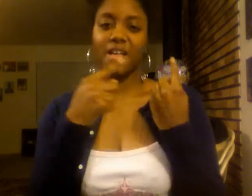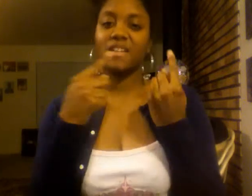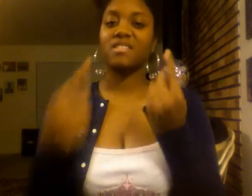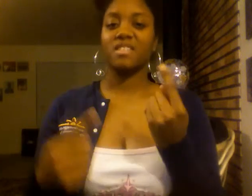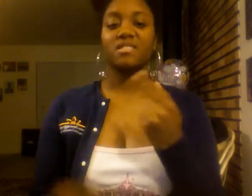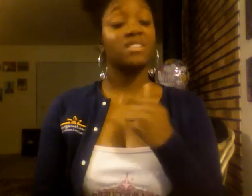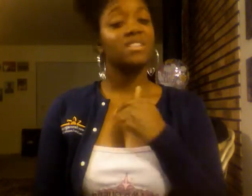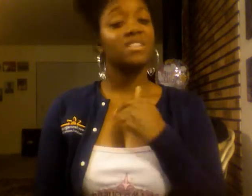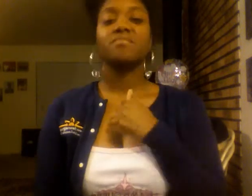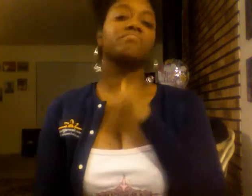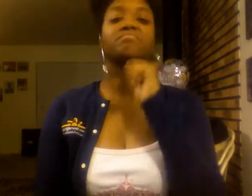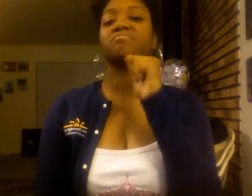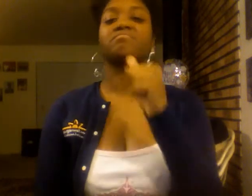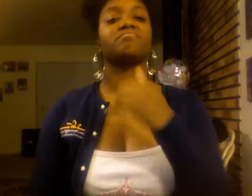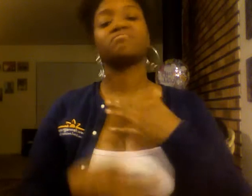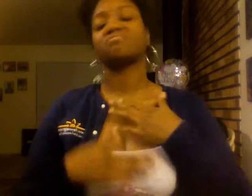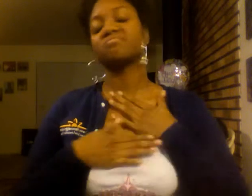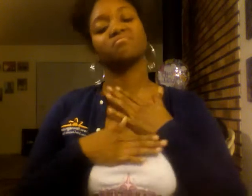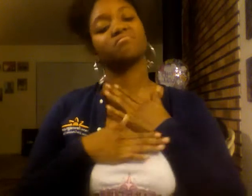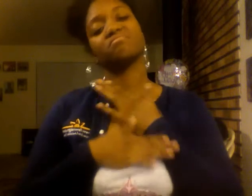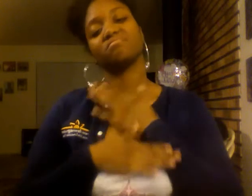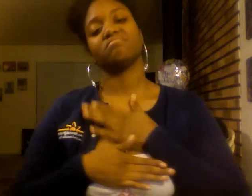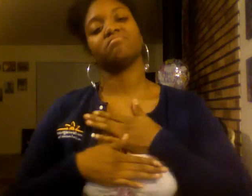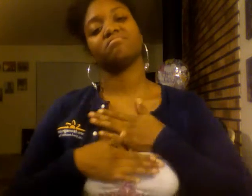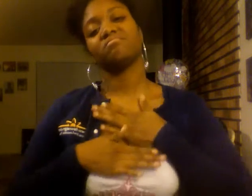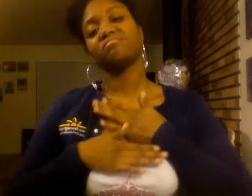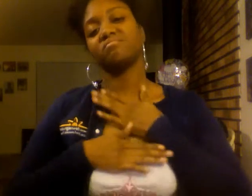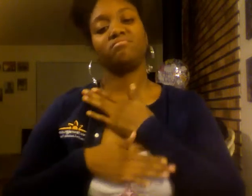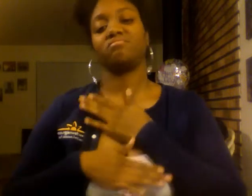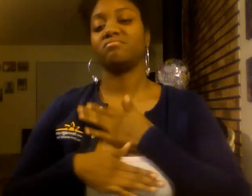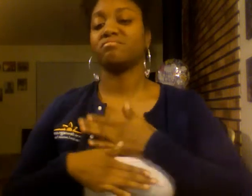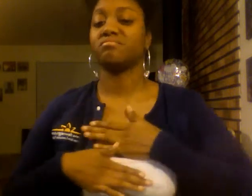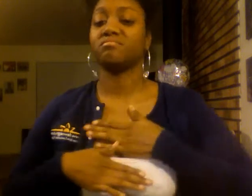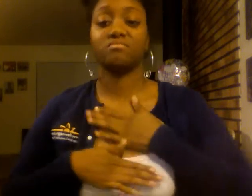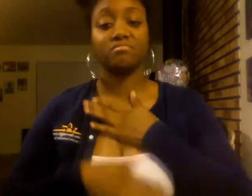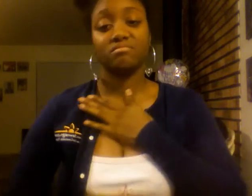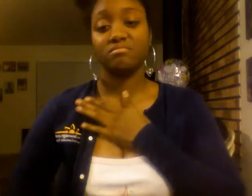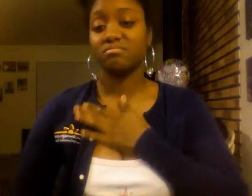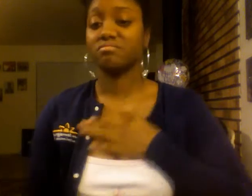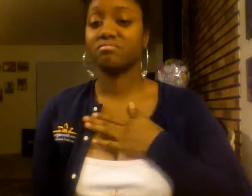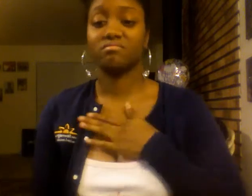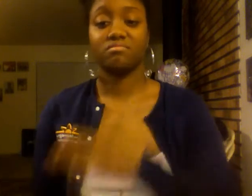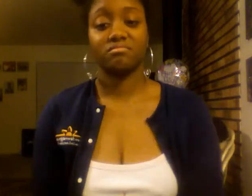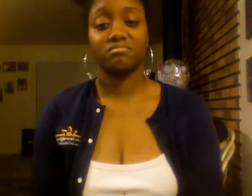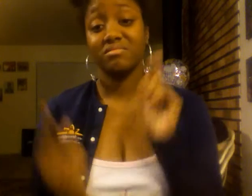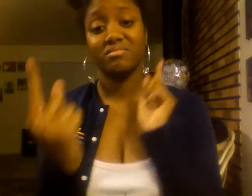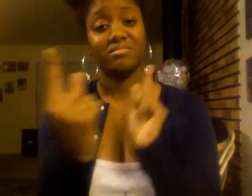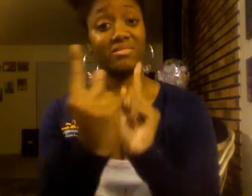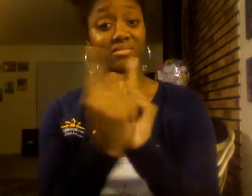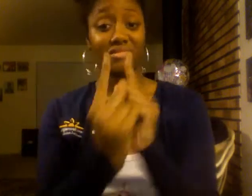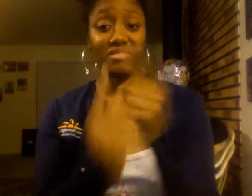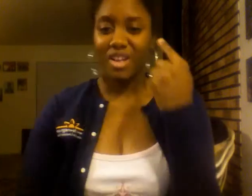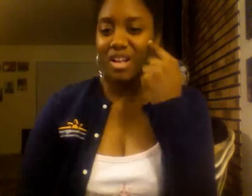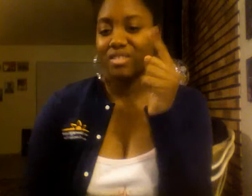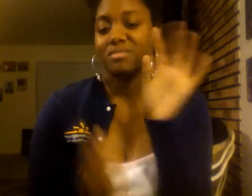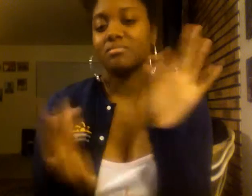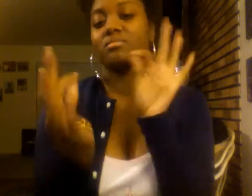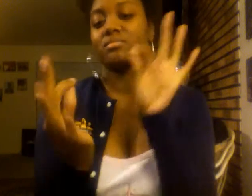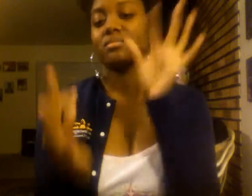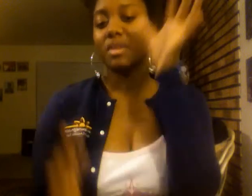I've been feeling, feeling unappreciated. When it's Christmas you, I thought that you were the most perfect man